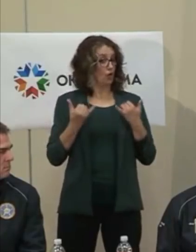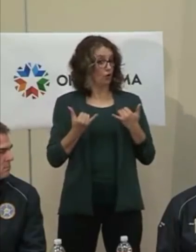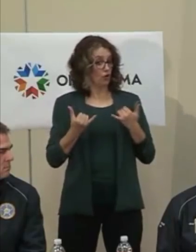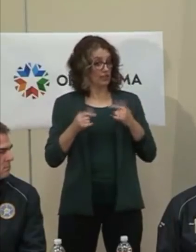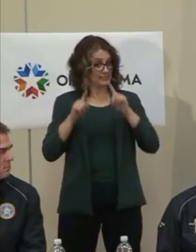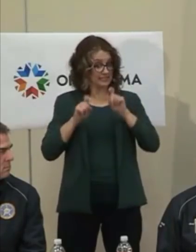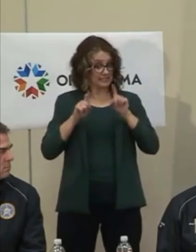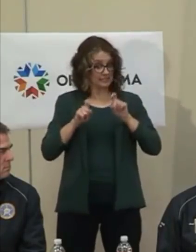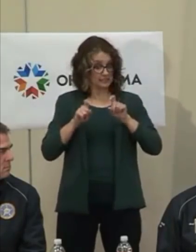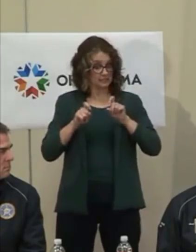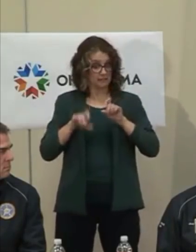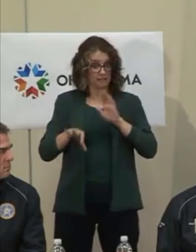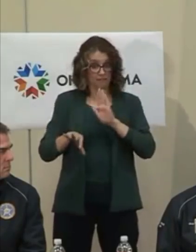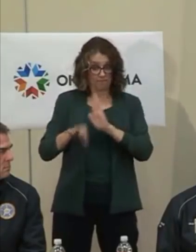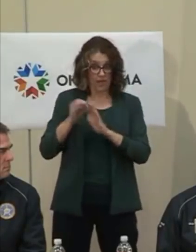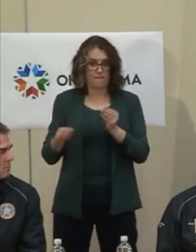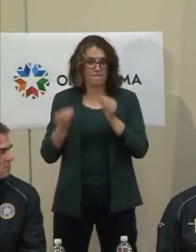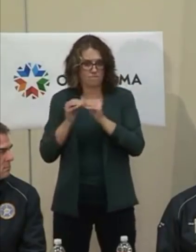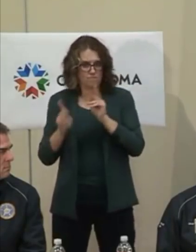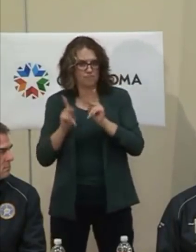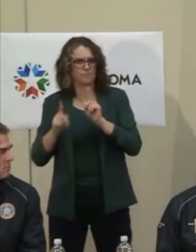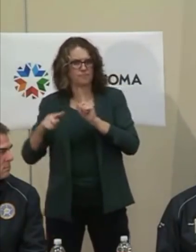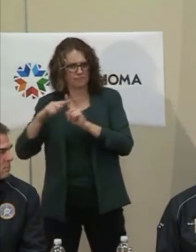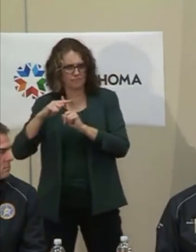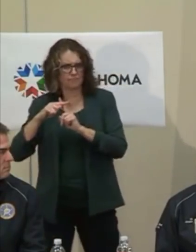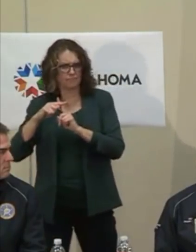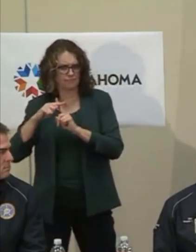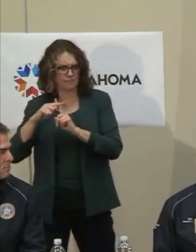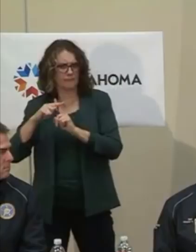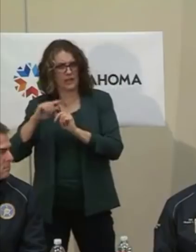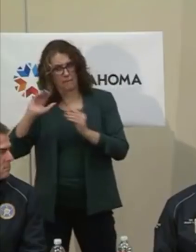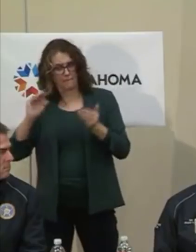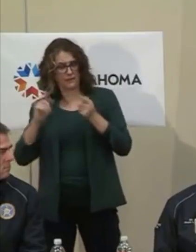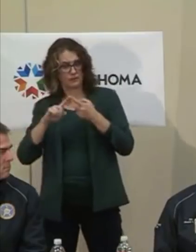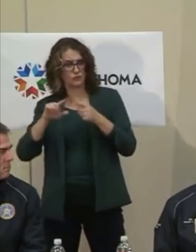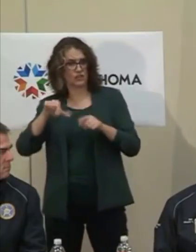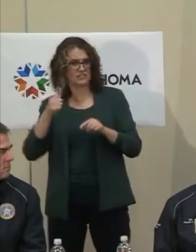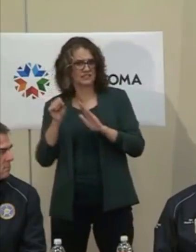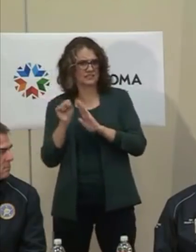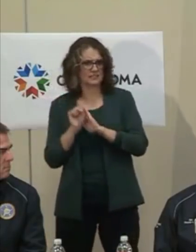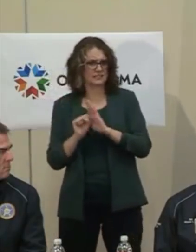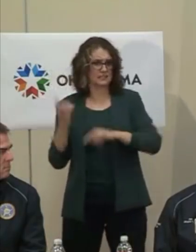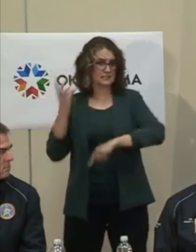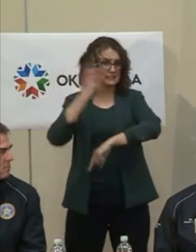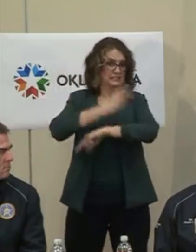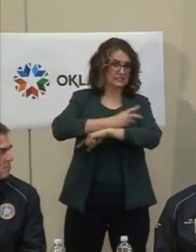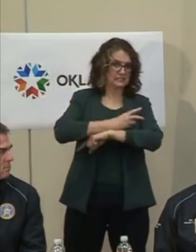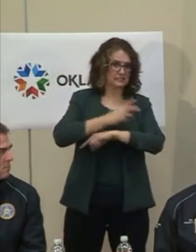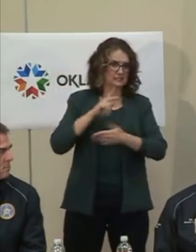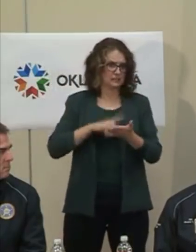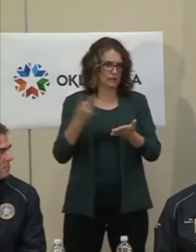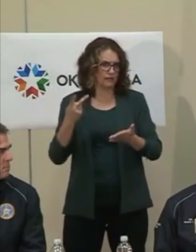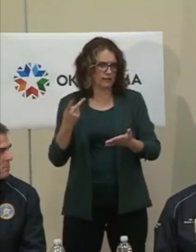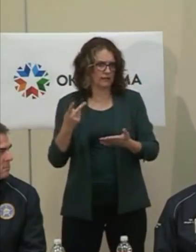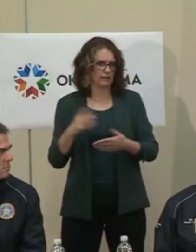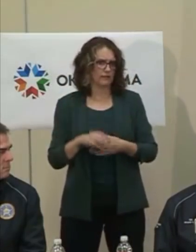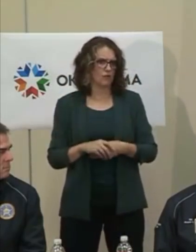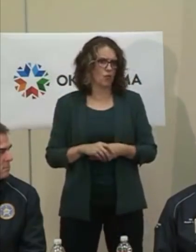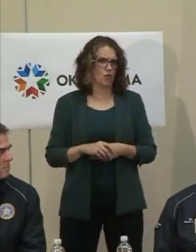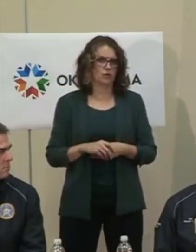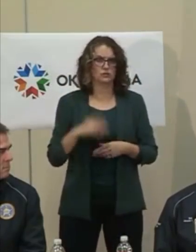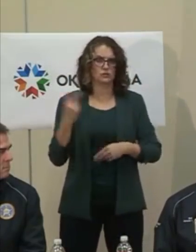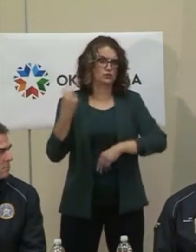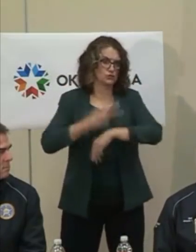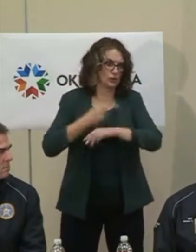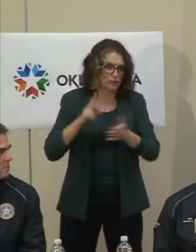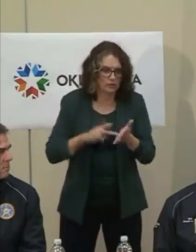You know, you can look at other states where over a period of six days cases doubled or two days cases doubled. We need